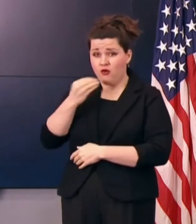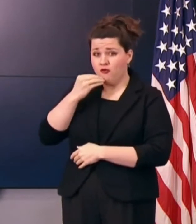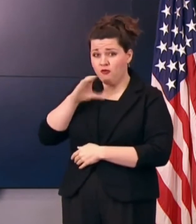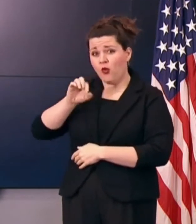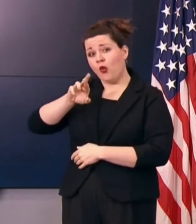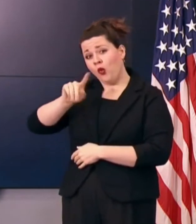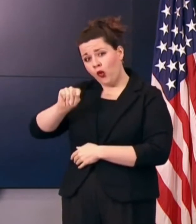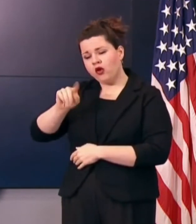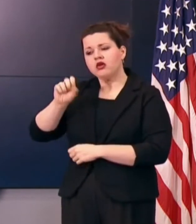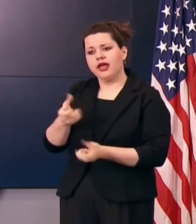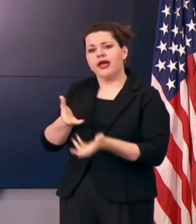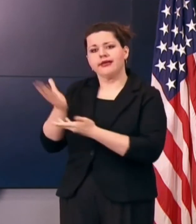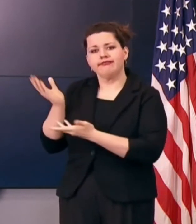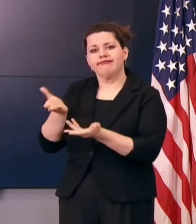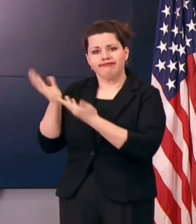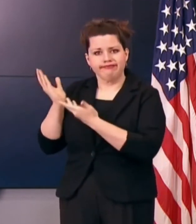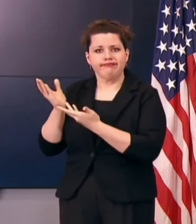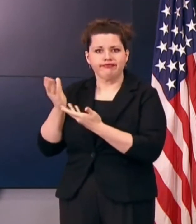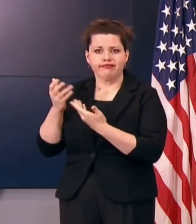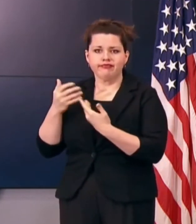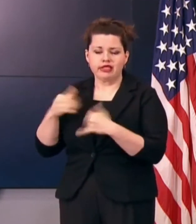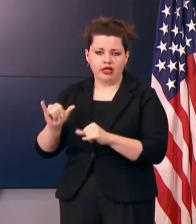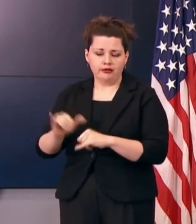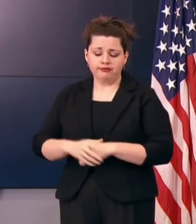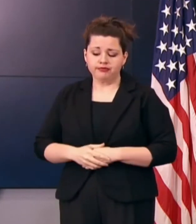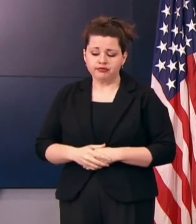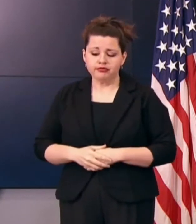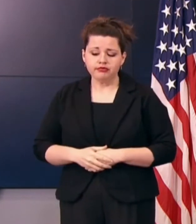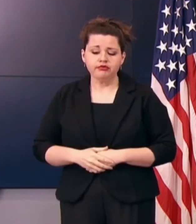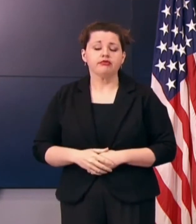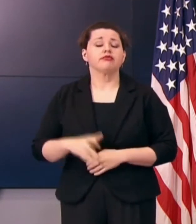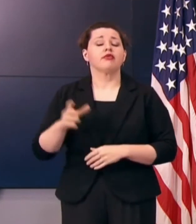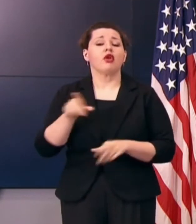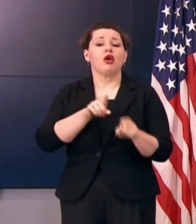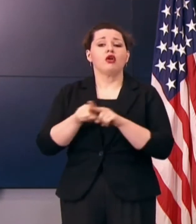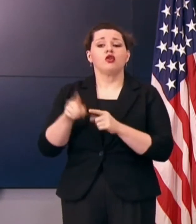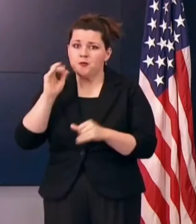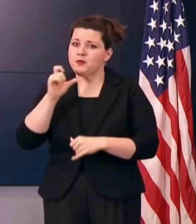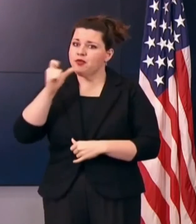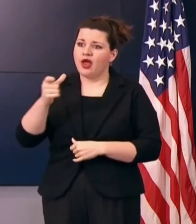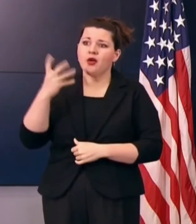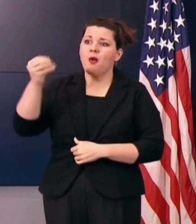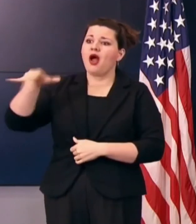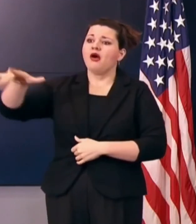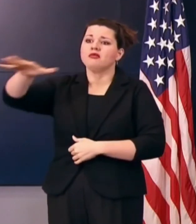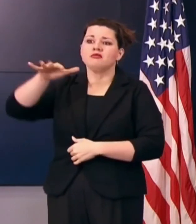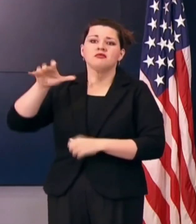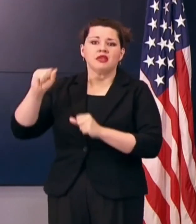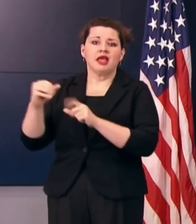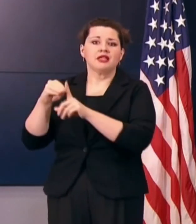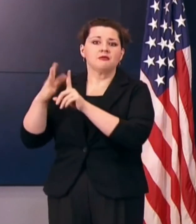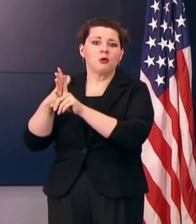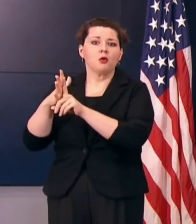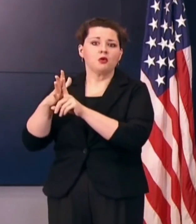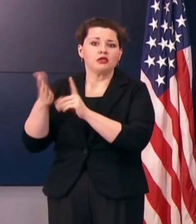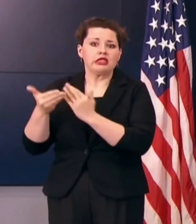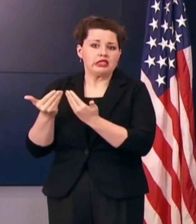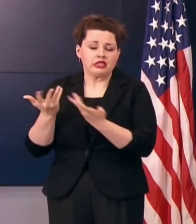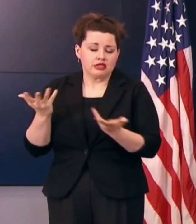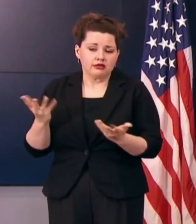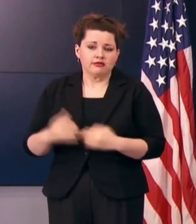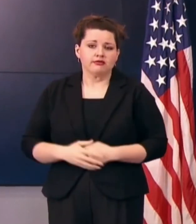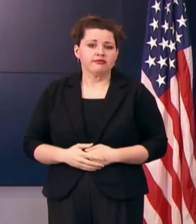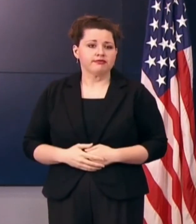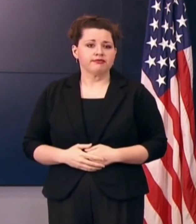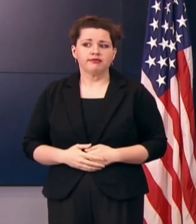Iowa is now reporting more than 5,800 positive cases of COVID-19 and with more than 2,000 people